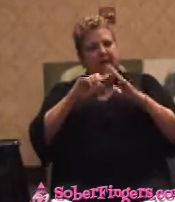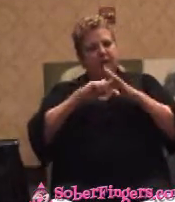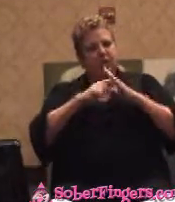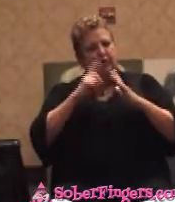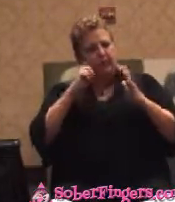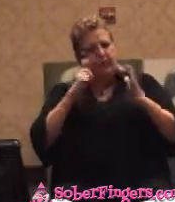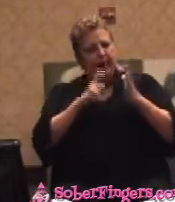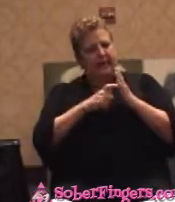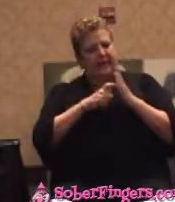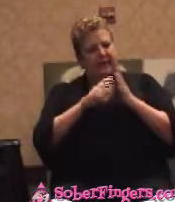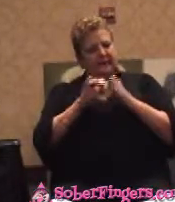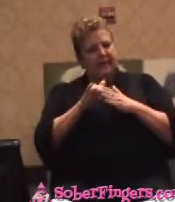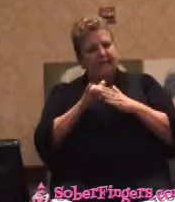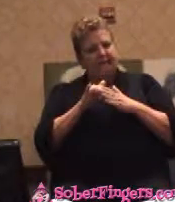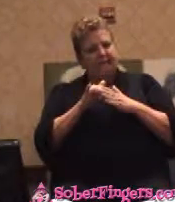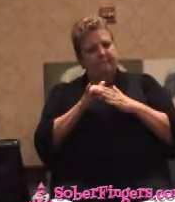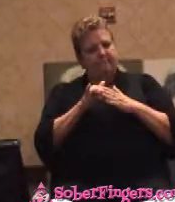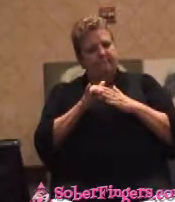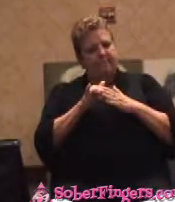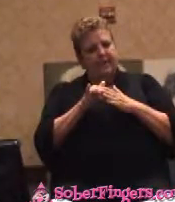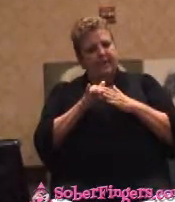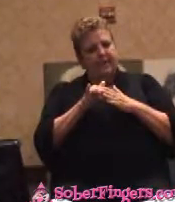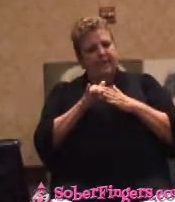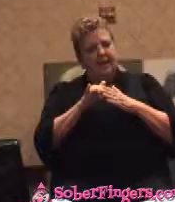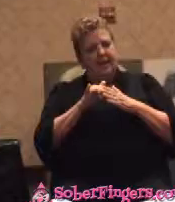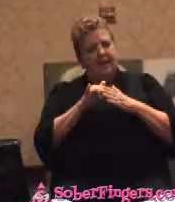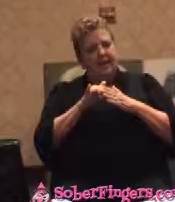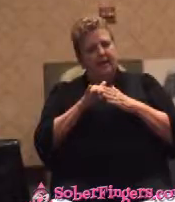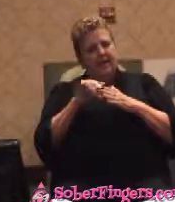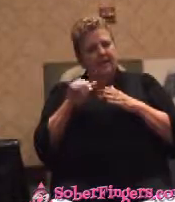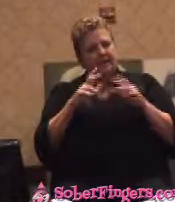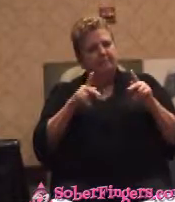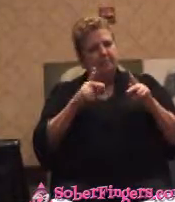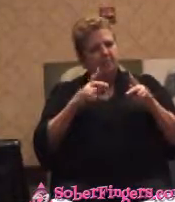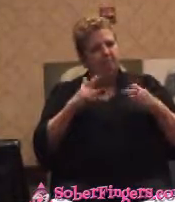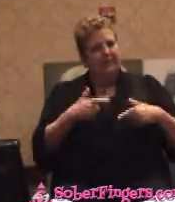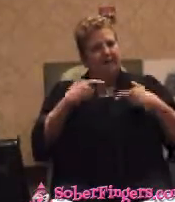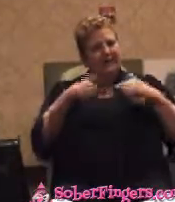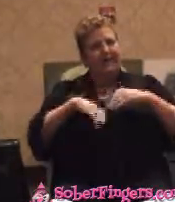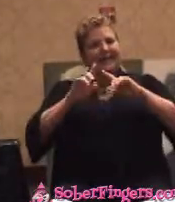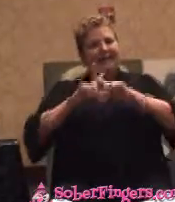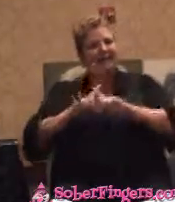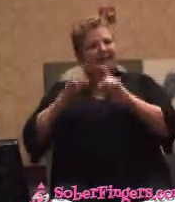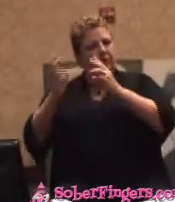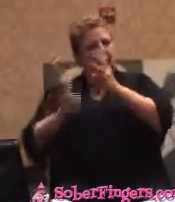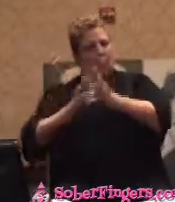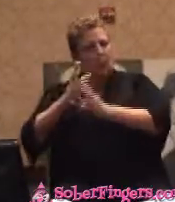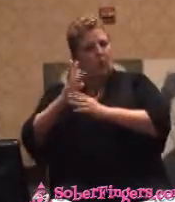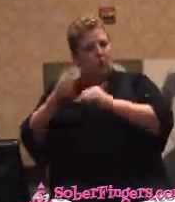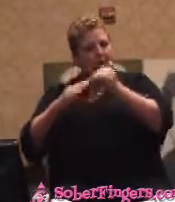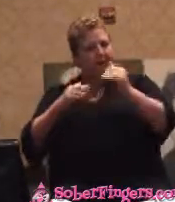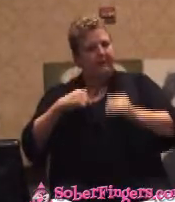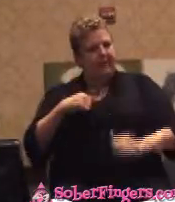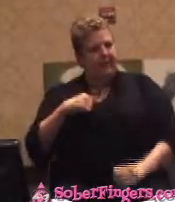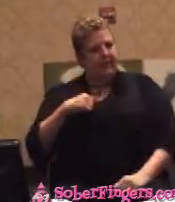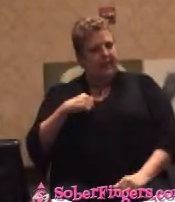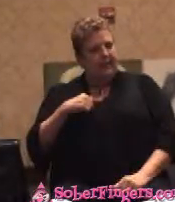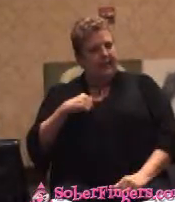people were, you know, living in a different world than I was living in. They were caring,